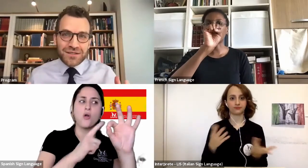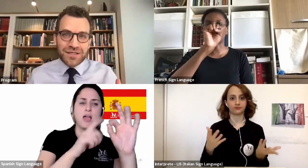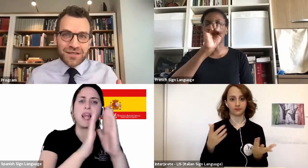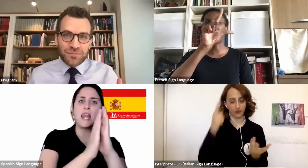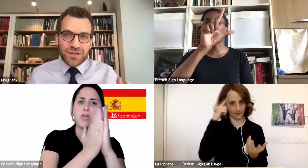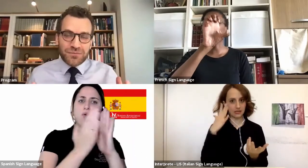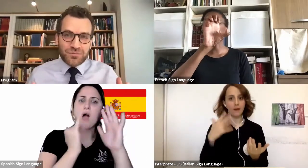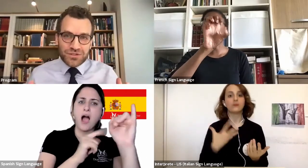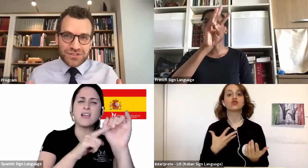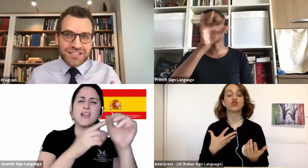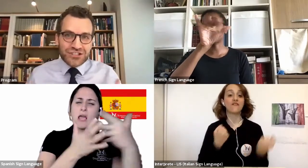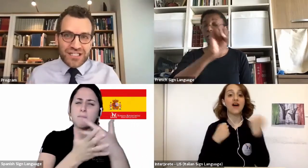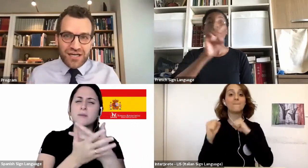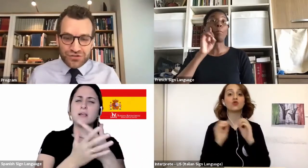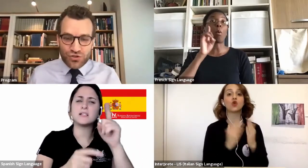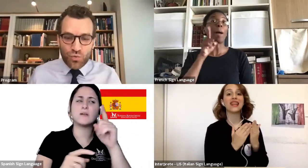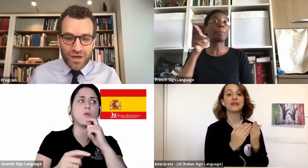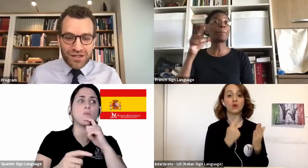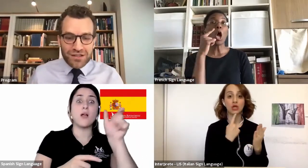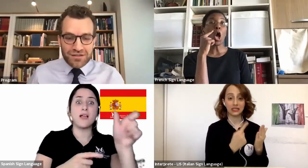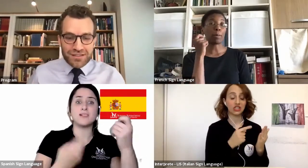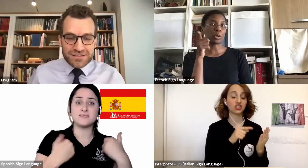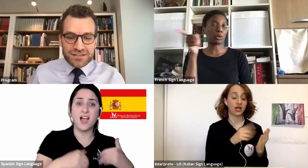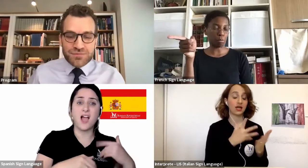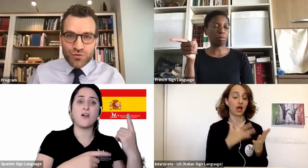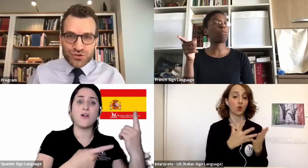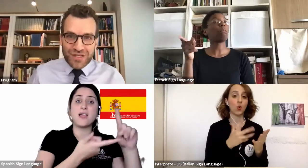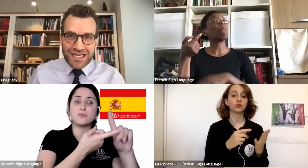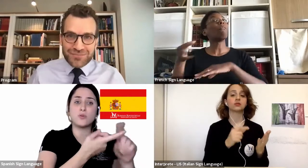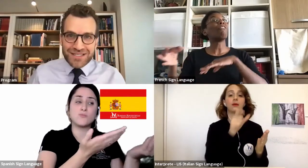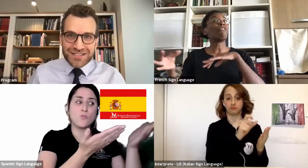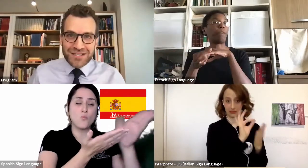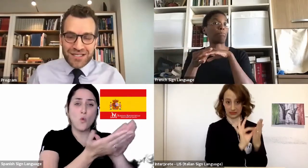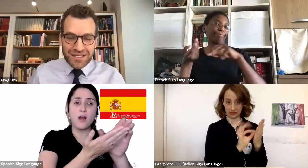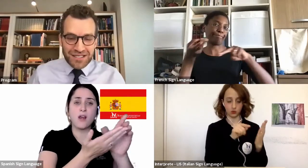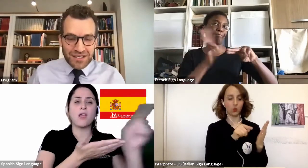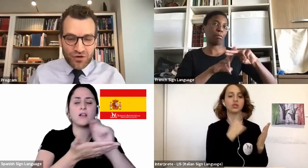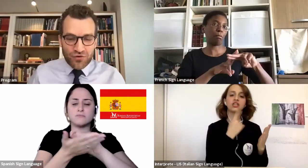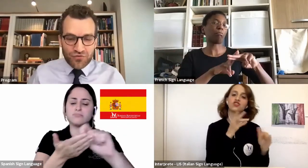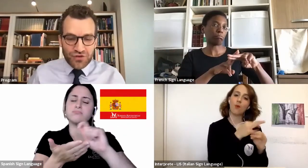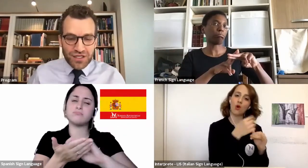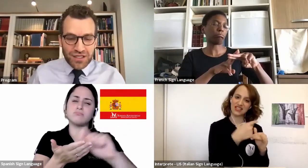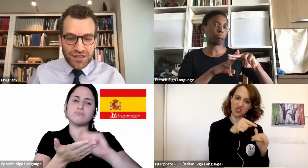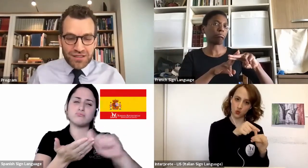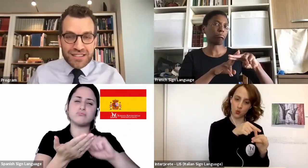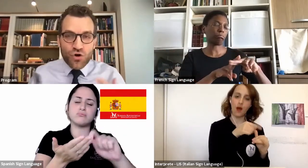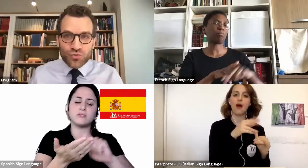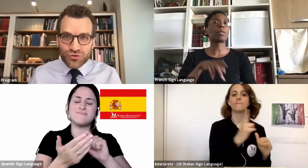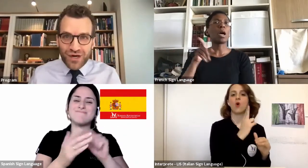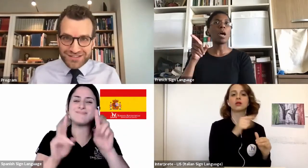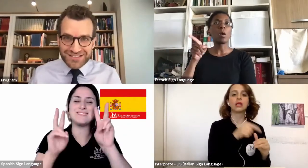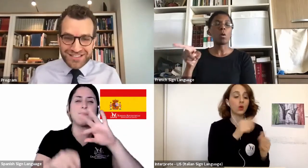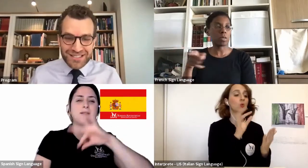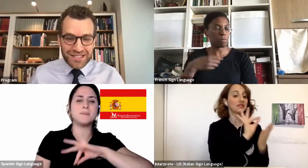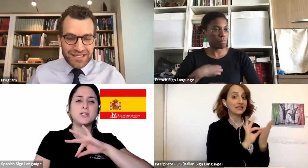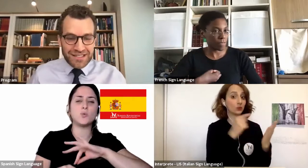he shares so well this spiritual aspect of his own